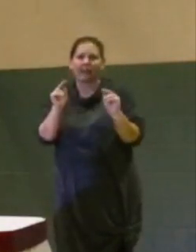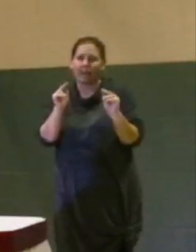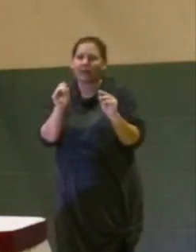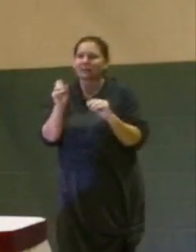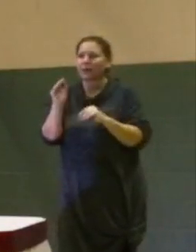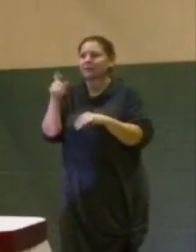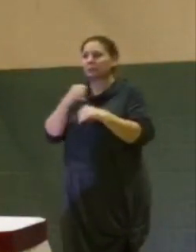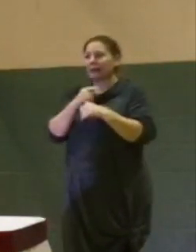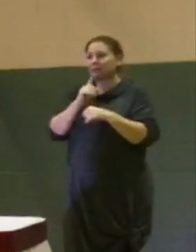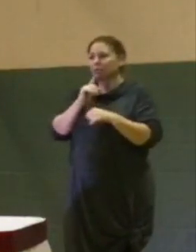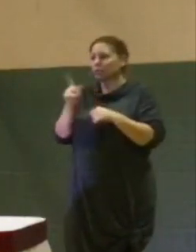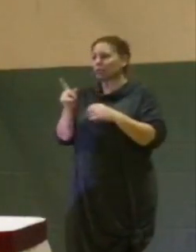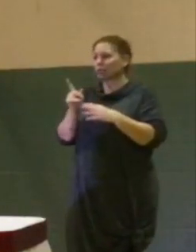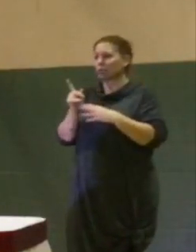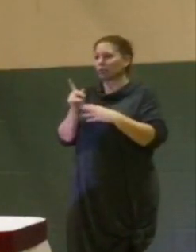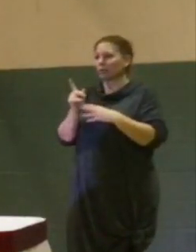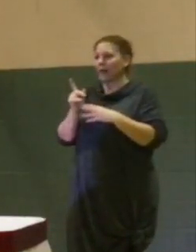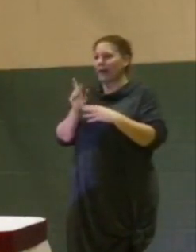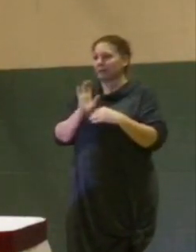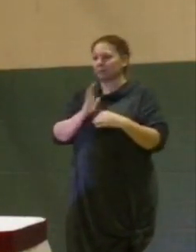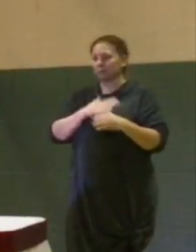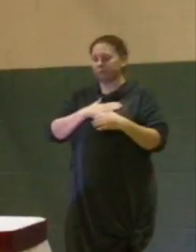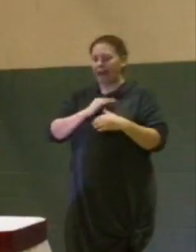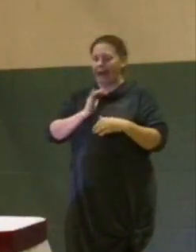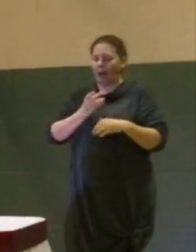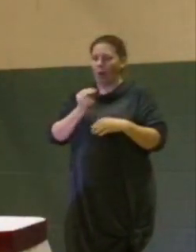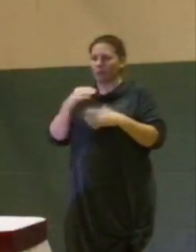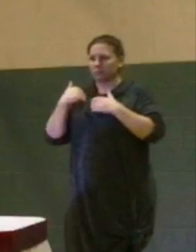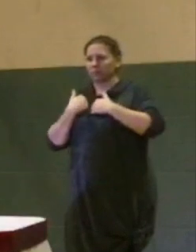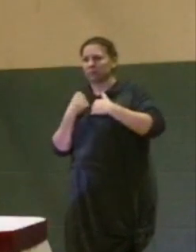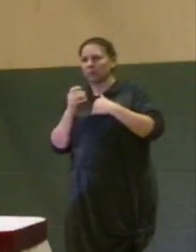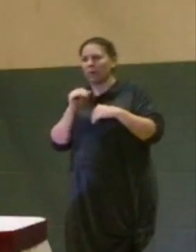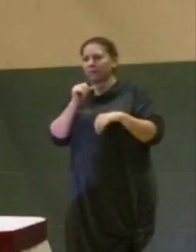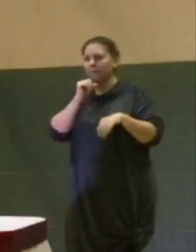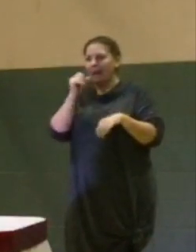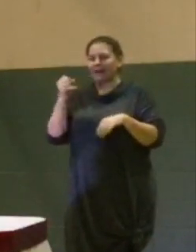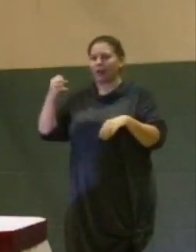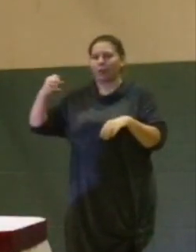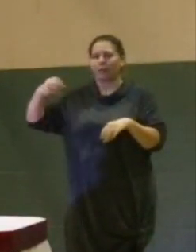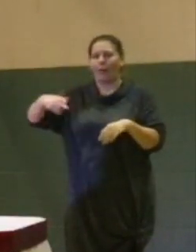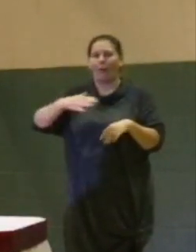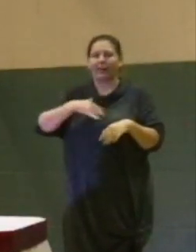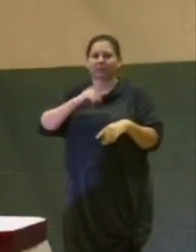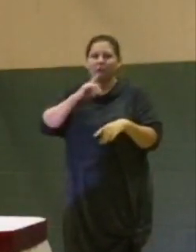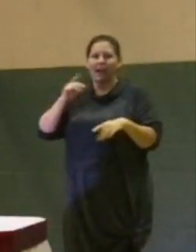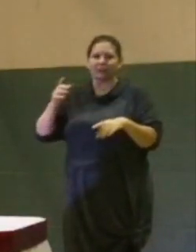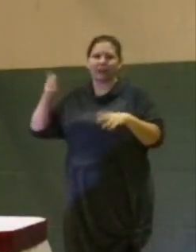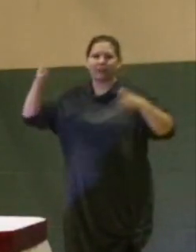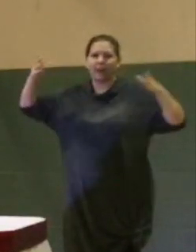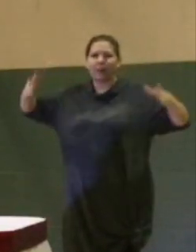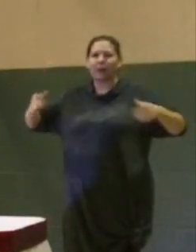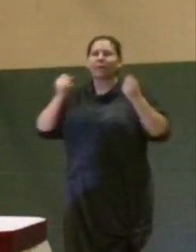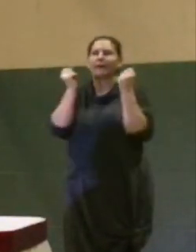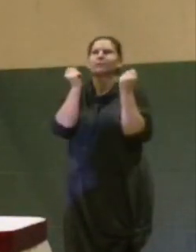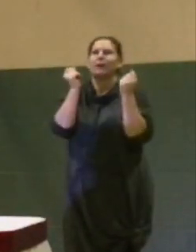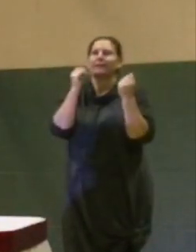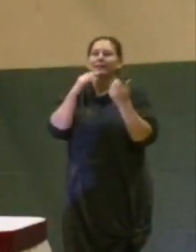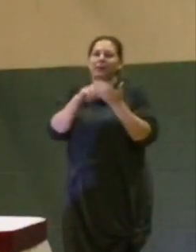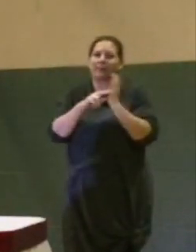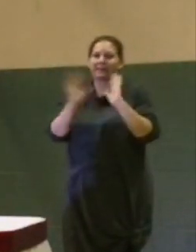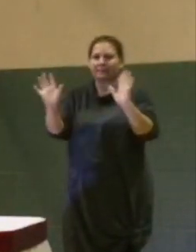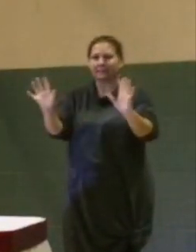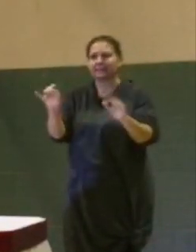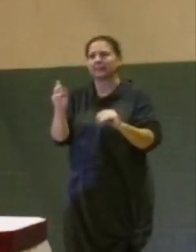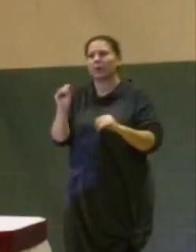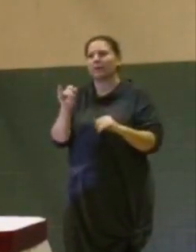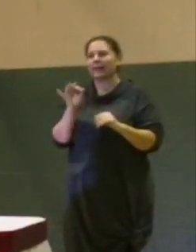taking our own responsibility and saying, oh, I'm not going to throw this Doritos bag outside of my window on my way down door highway. We need to make sure that